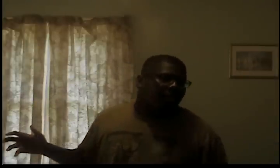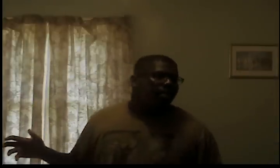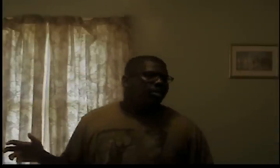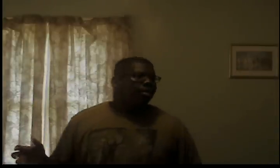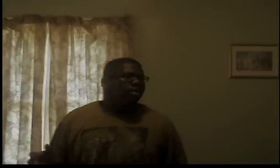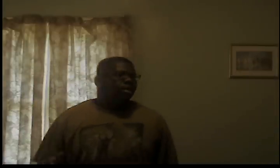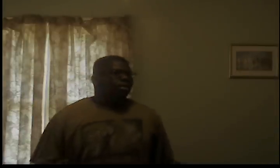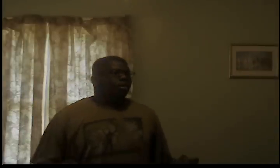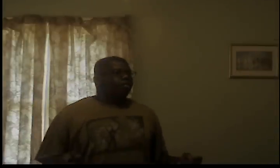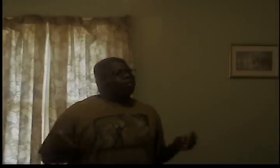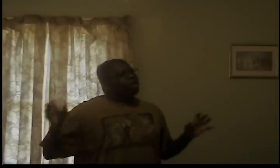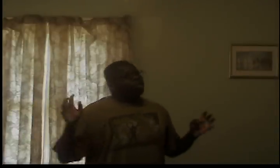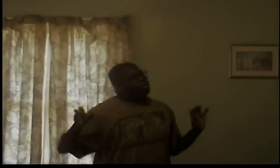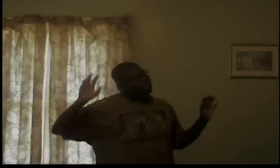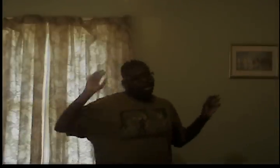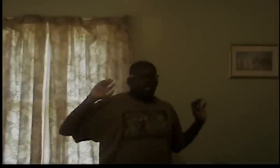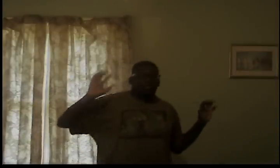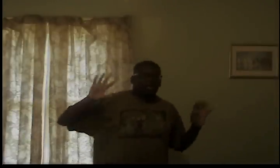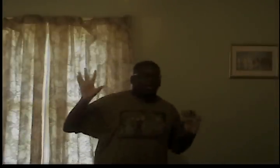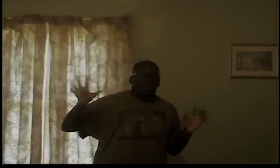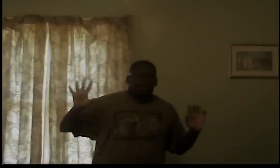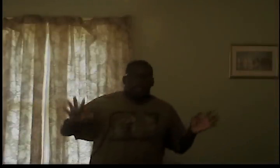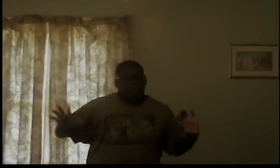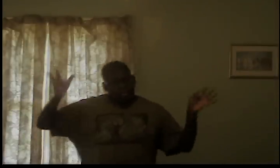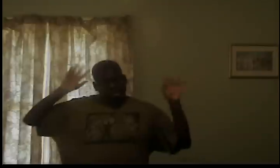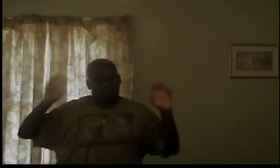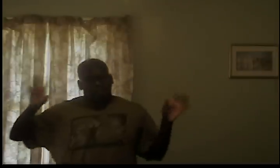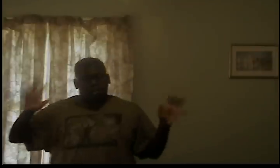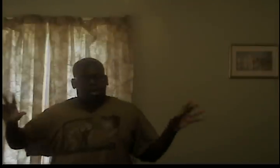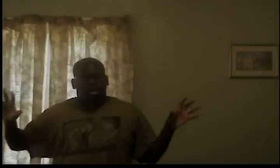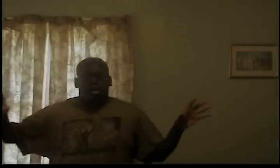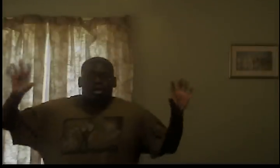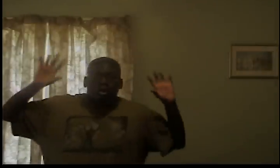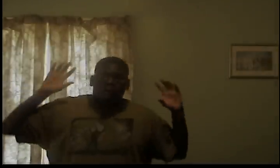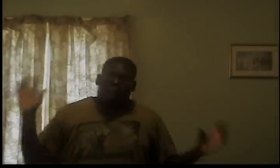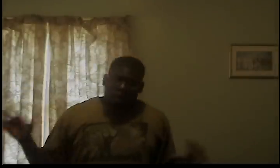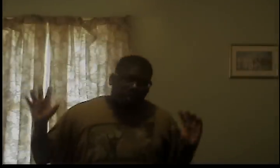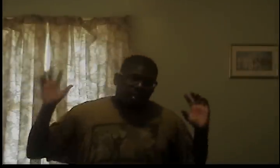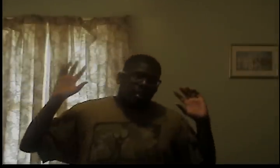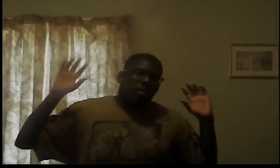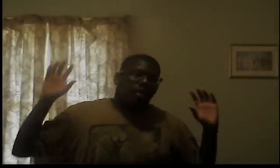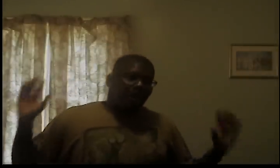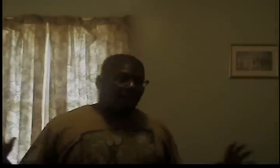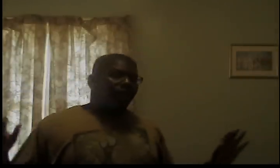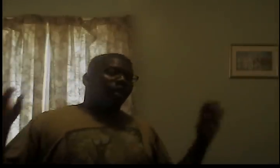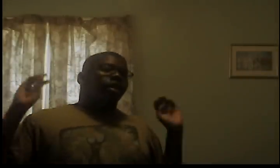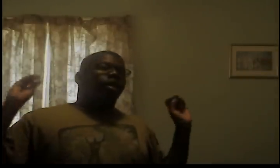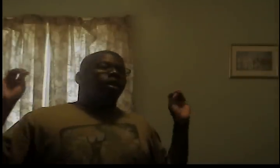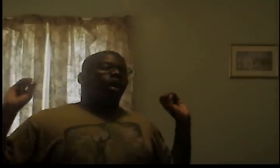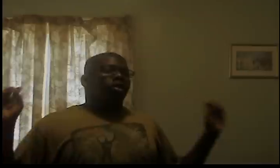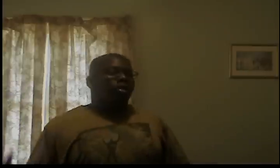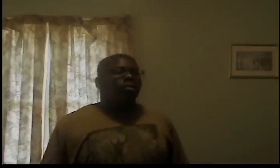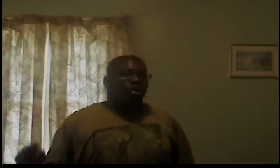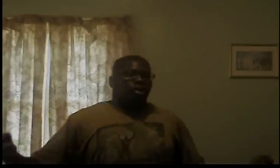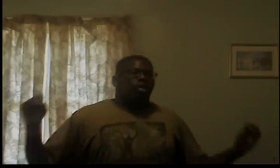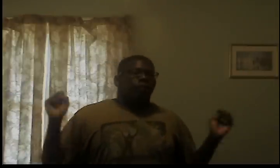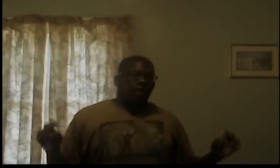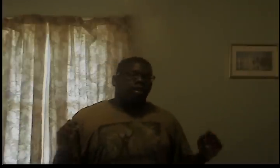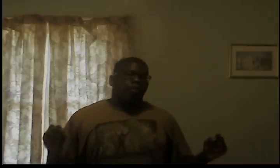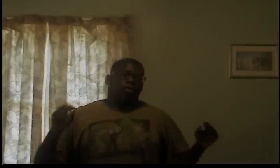no no we're not gonna waste our money on that we're gonna spend money on fucking hacking our students's facebooks